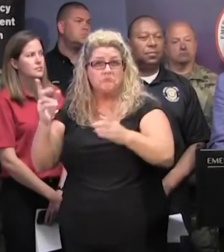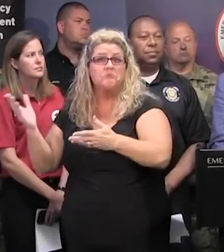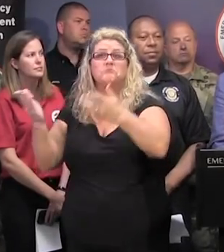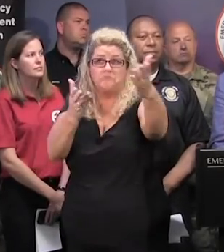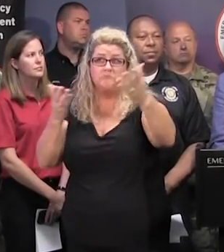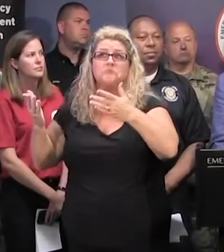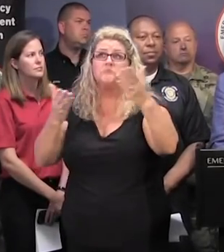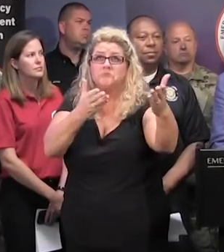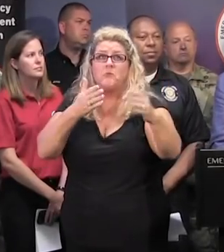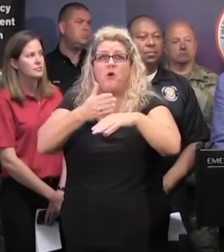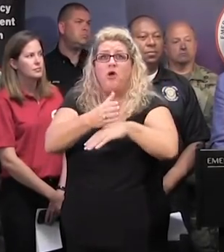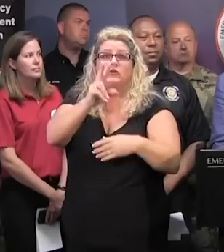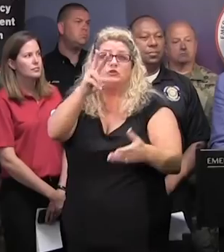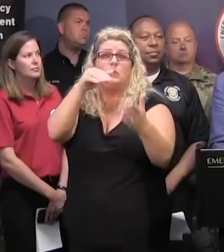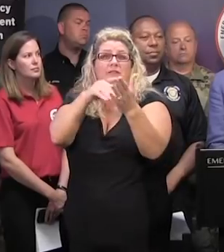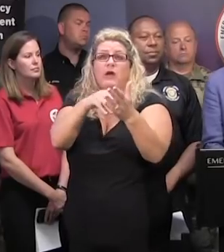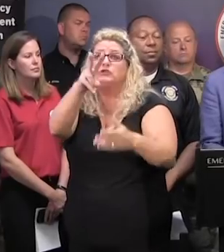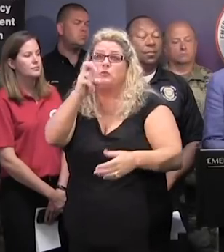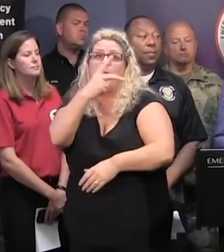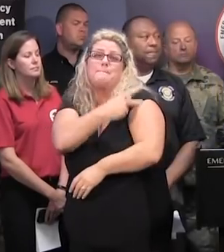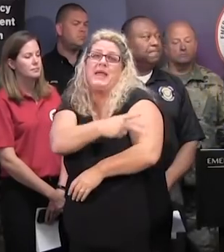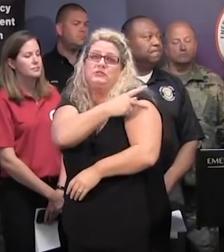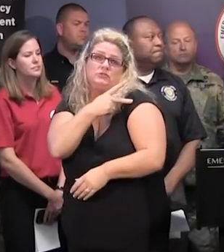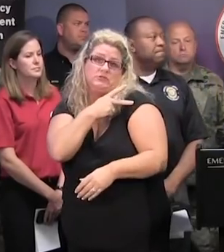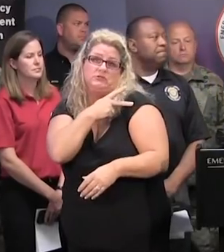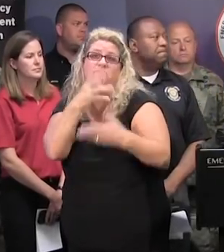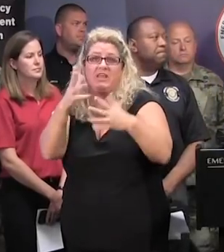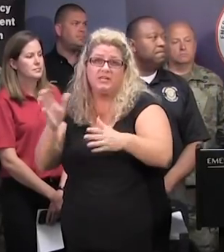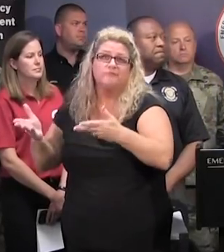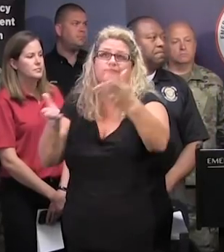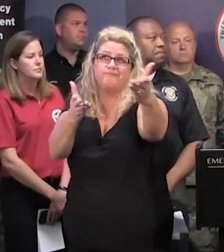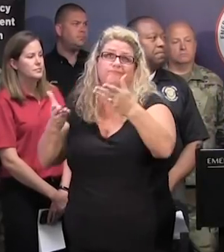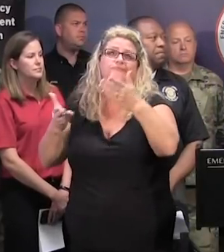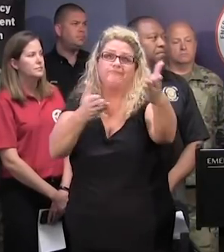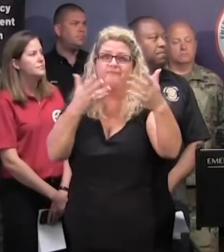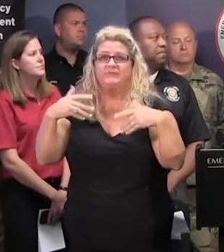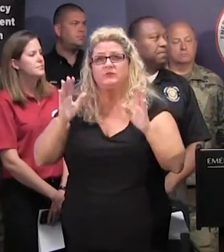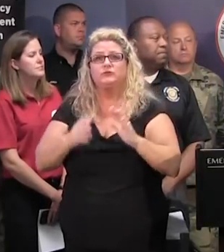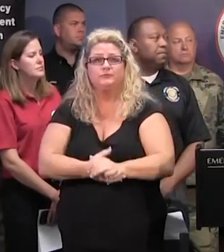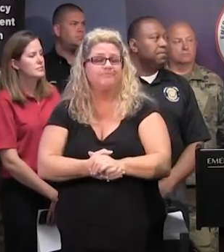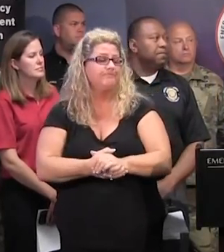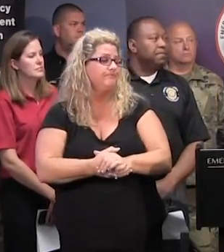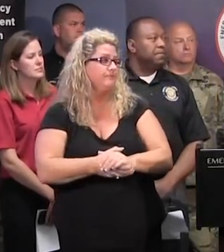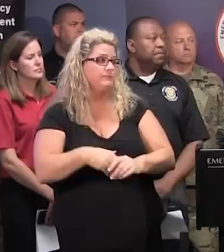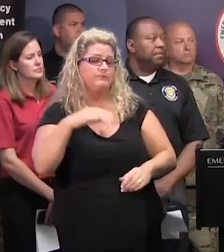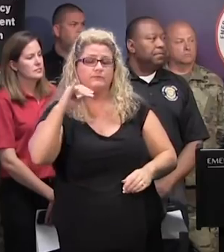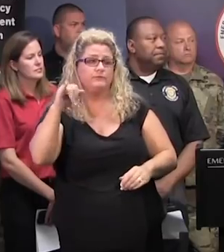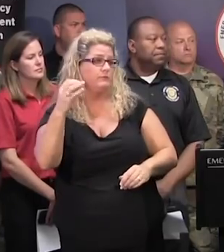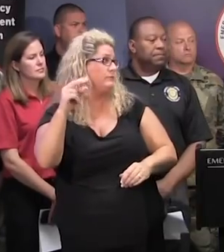and evacuated over 2,200 patients. Thank you. Thank you. Director Joan Meacham, Department of Social Services.